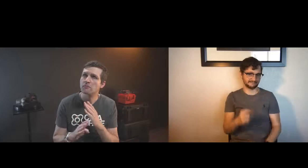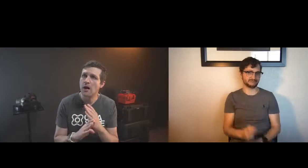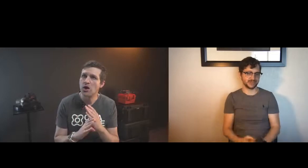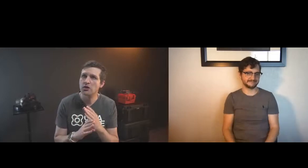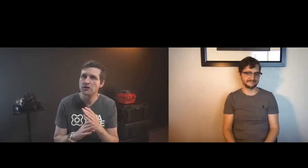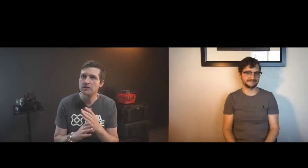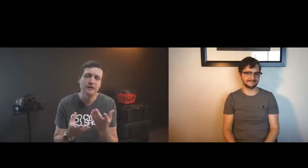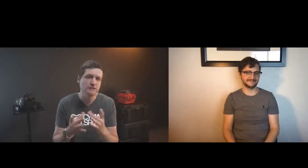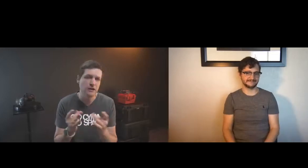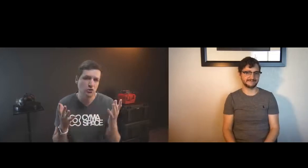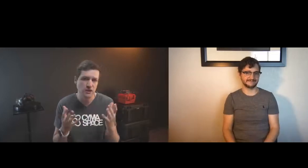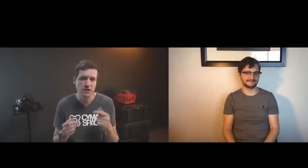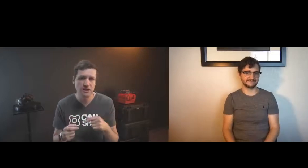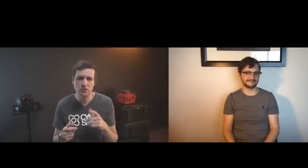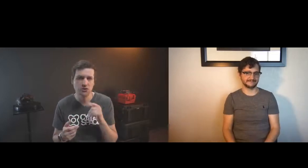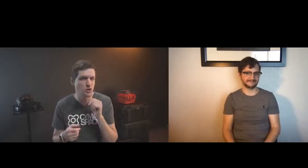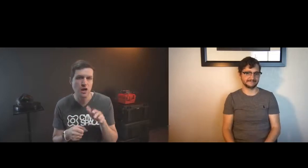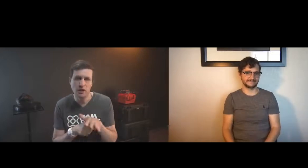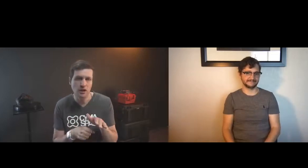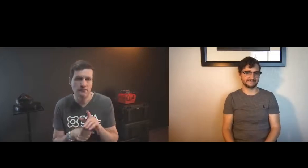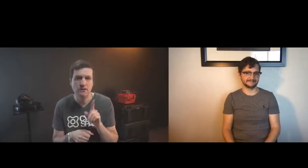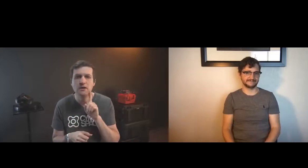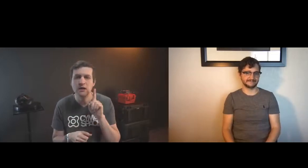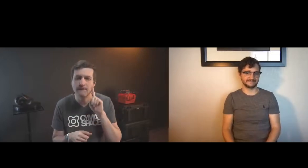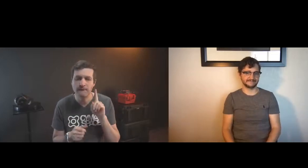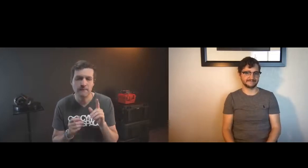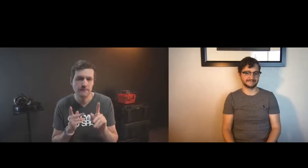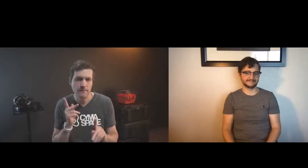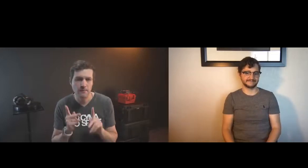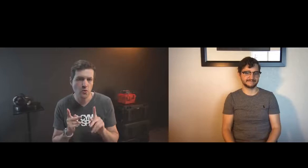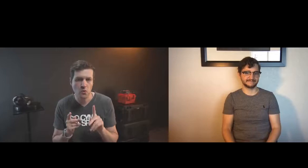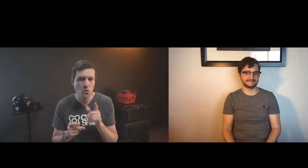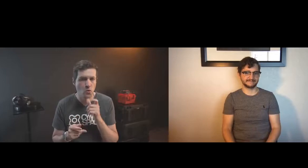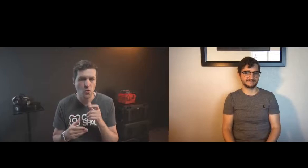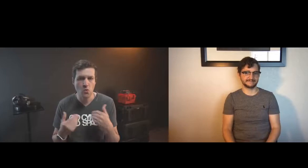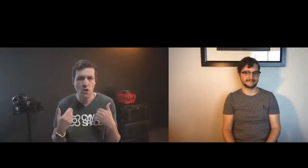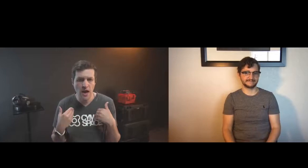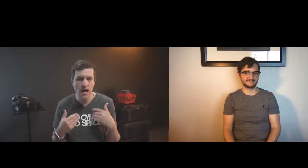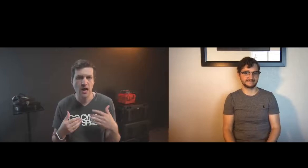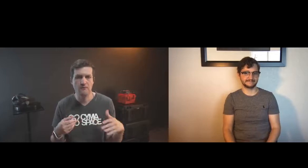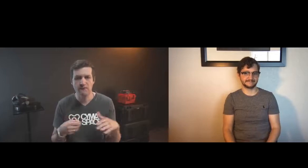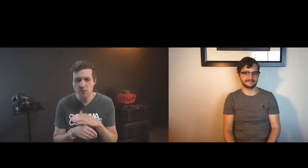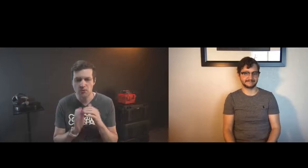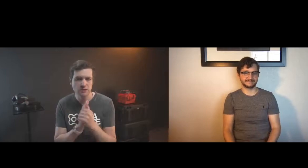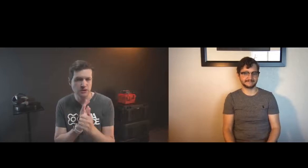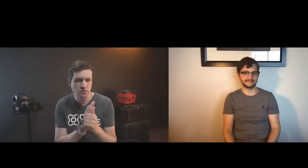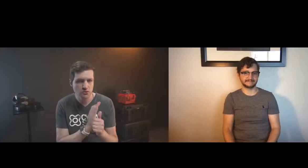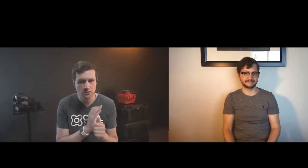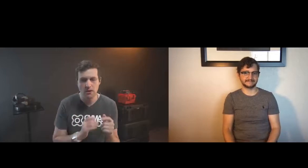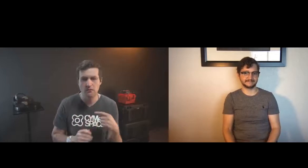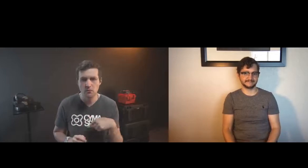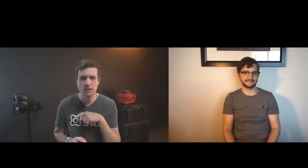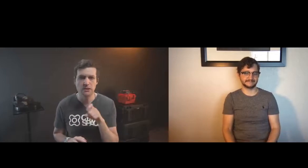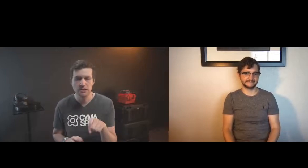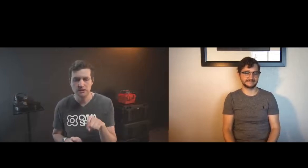software makers and barriers if i as i said that there are not enough deaf people who